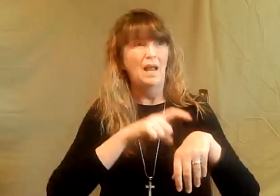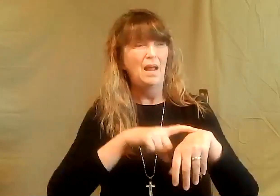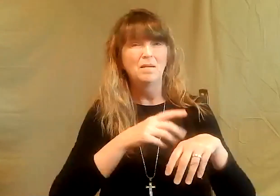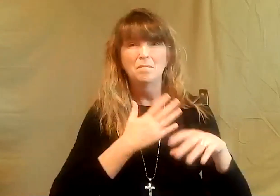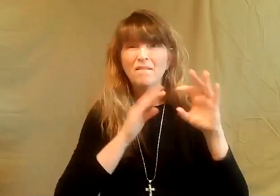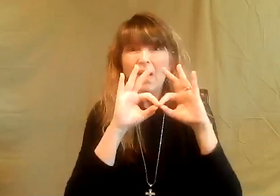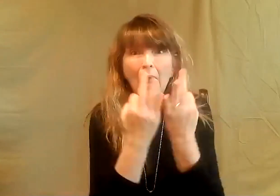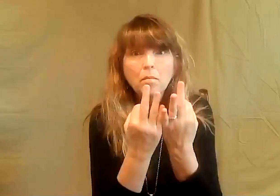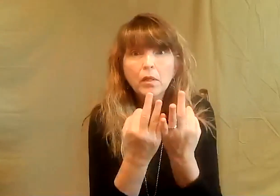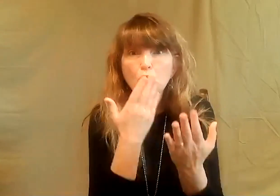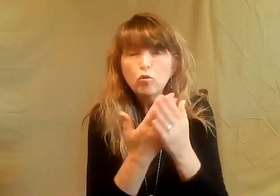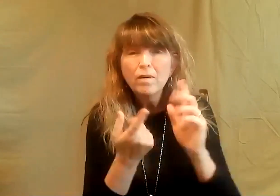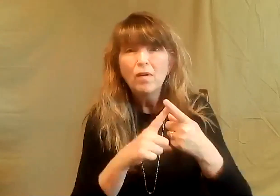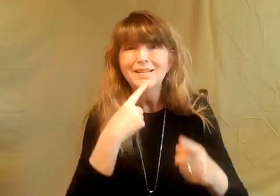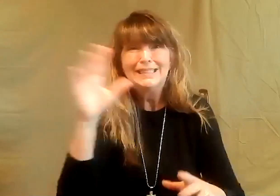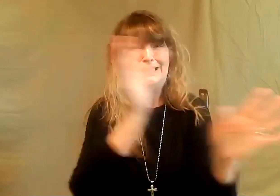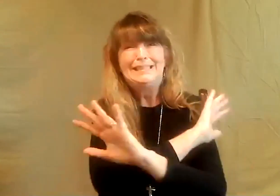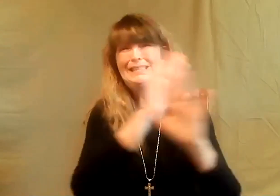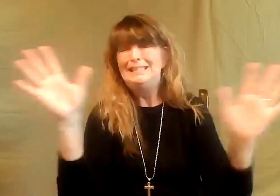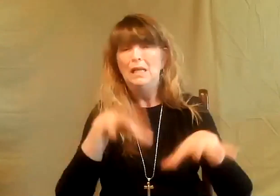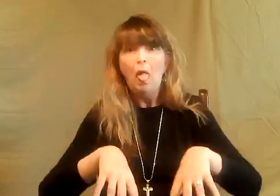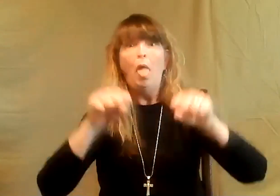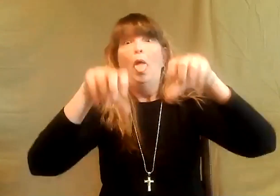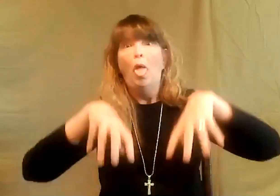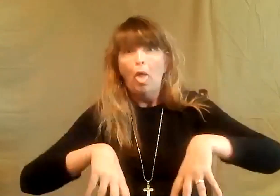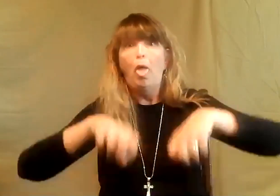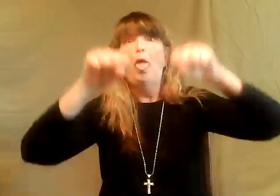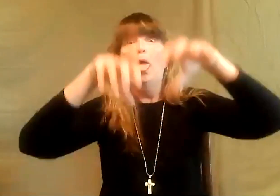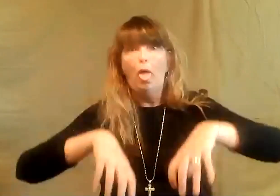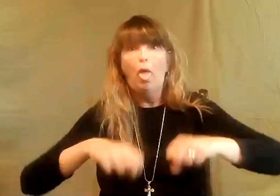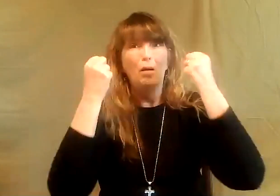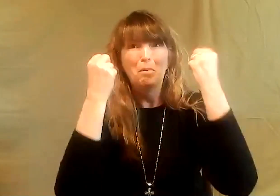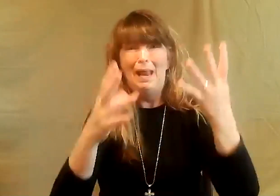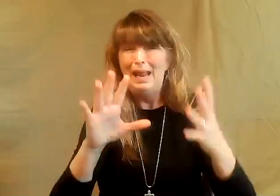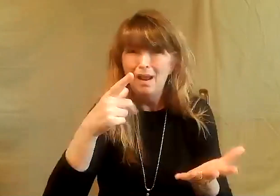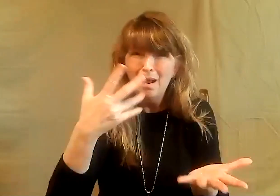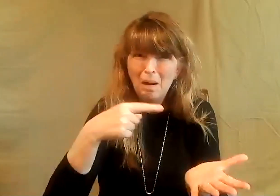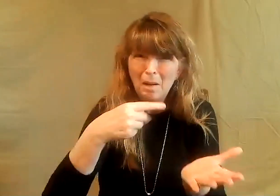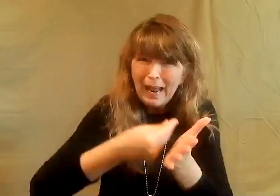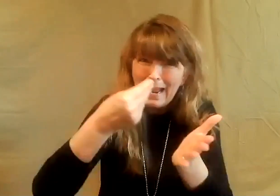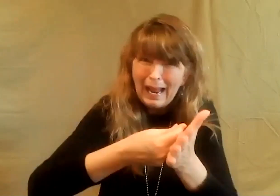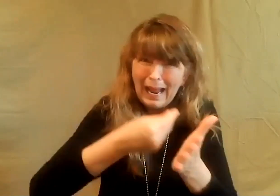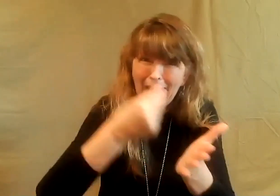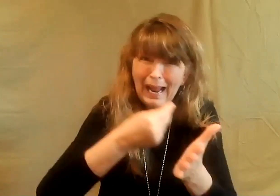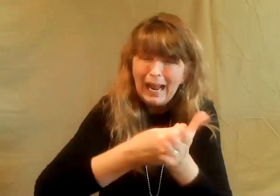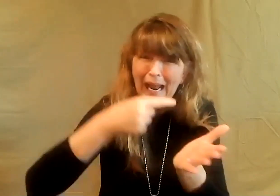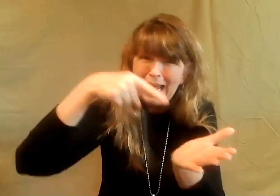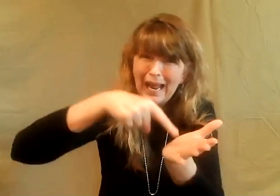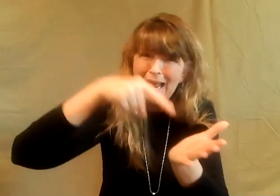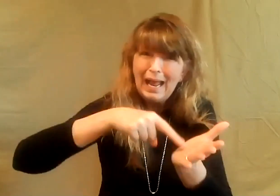wall. You know, a lot of times my family, good friends of my family would caution us about adopting. They would say, why? You can't